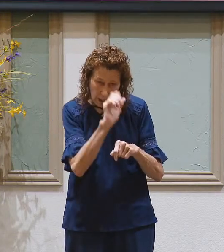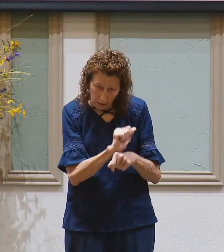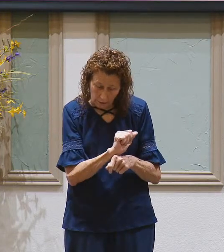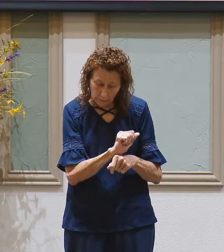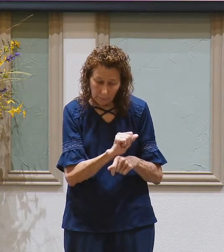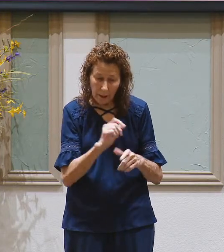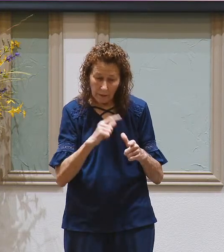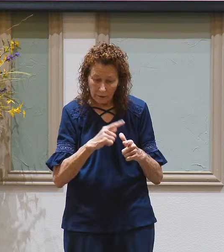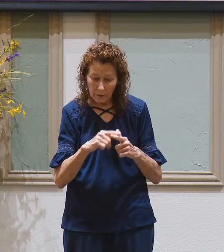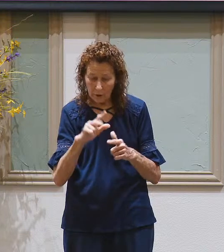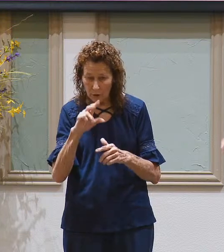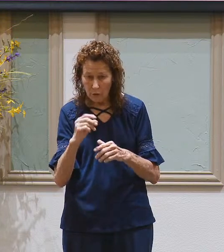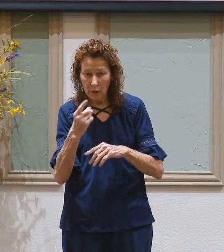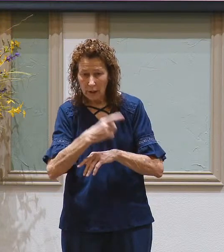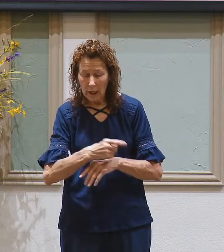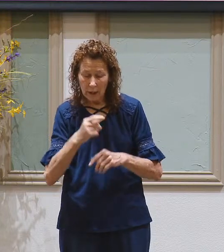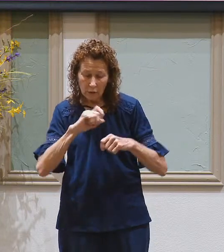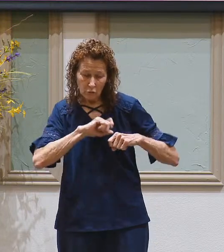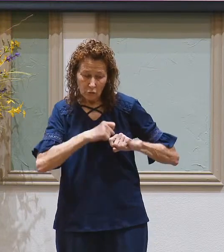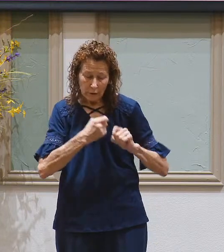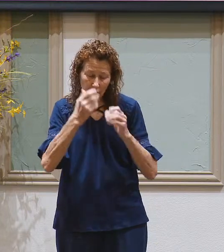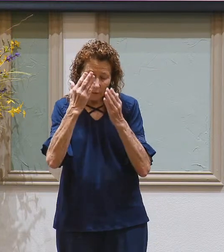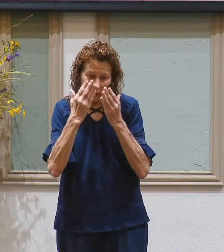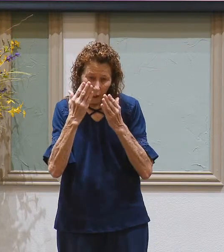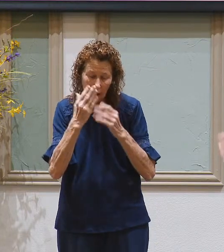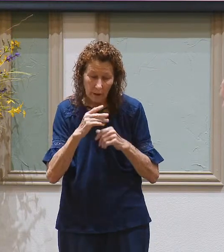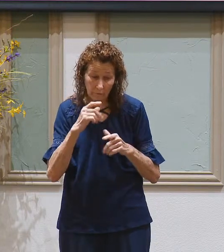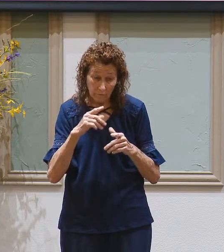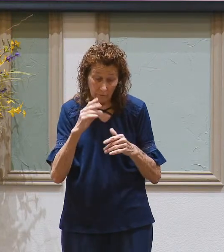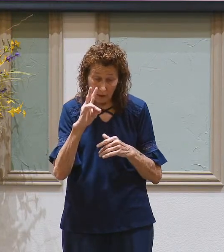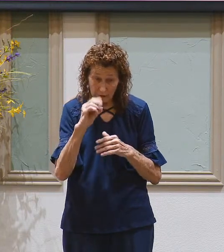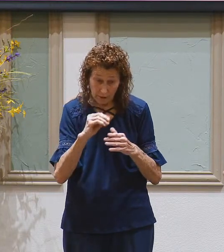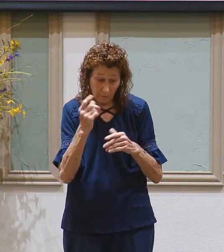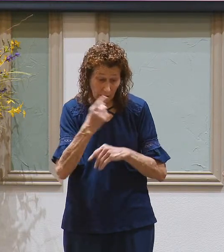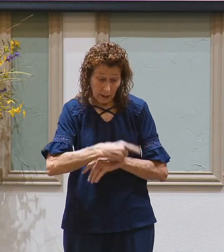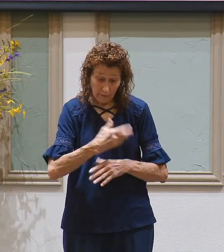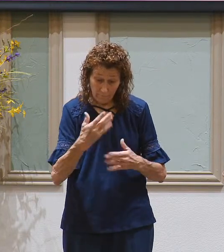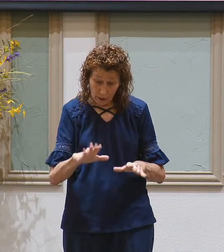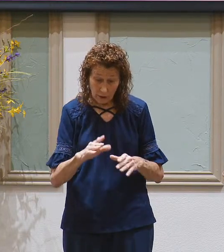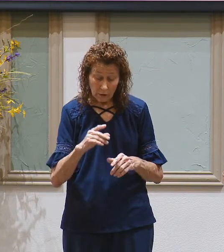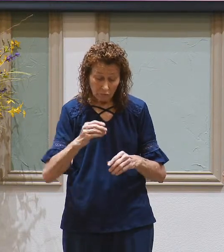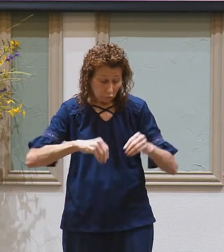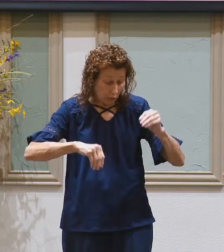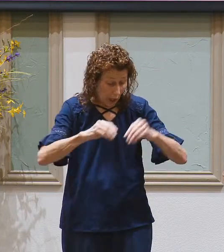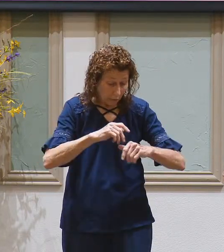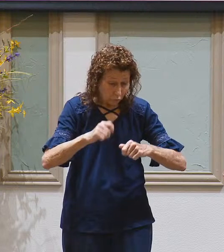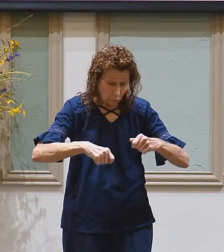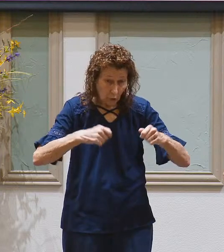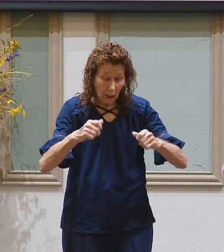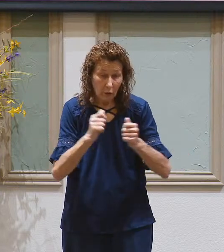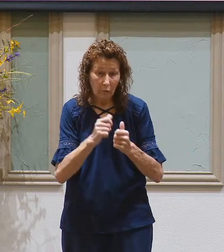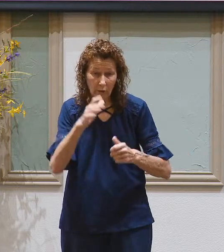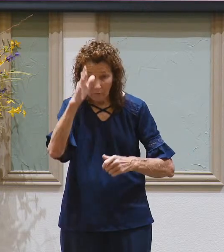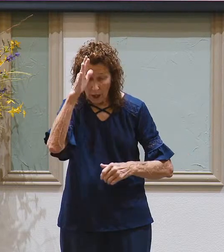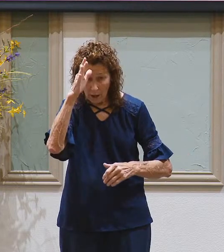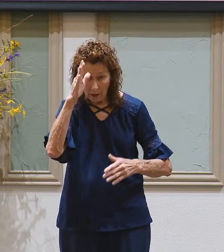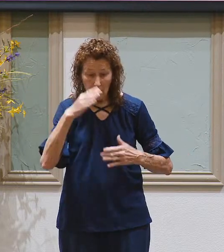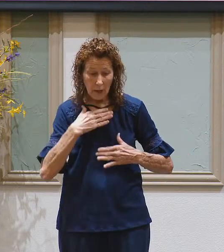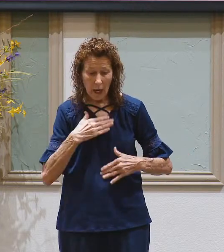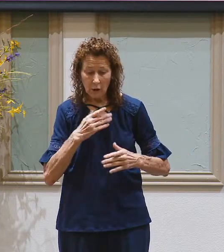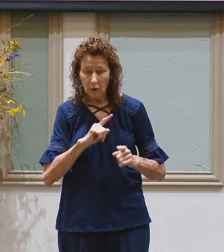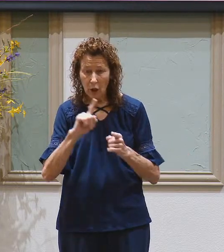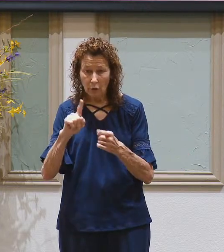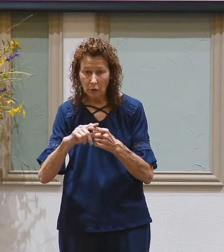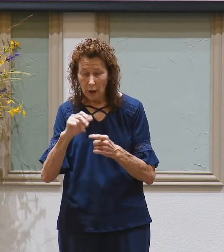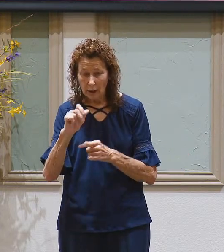days of mourning. And when the 70 days are complete, the sons then pack up the wagon with Dad's body, and they head for the cave